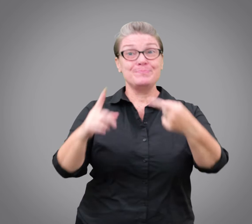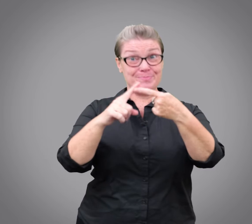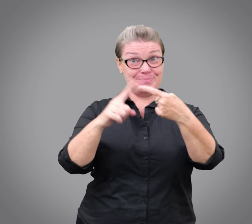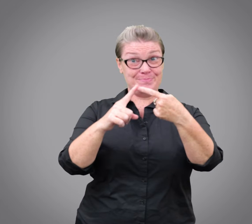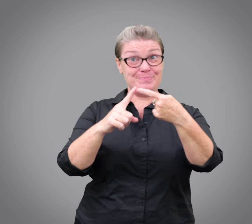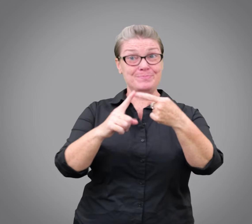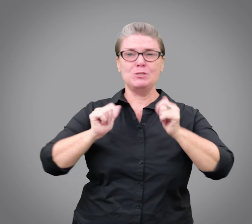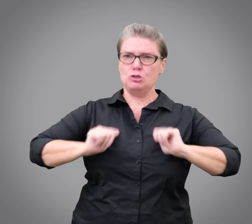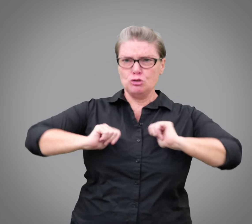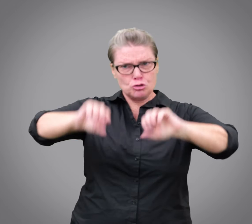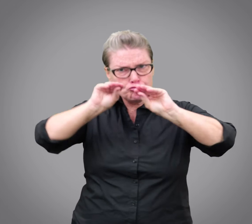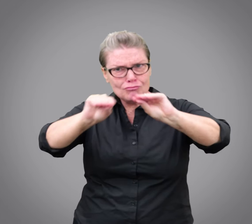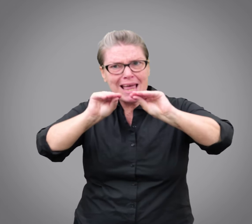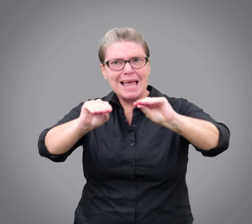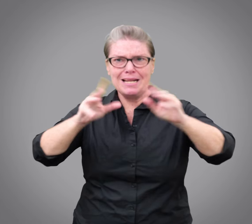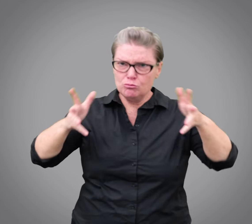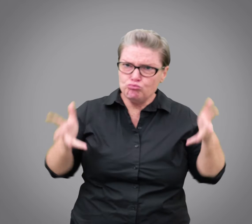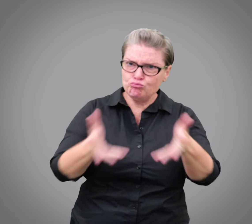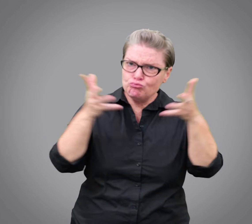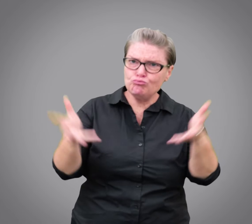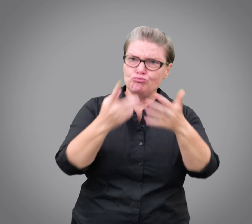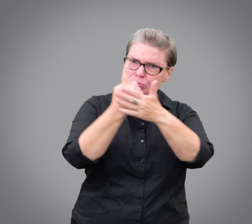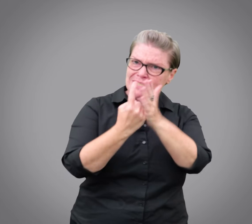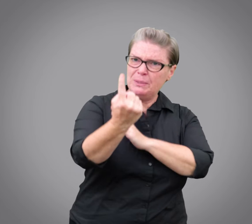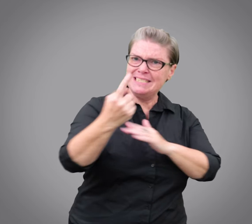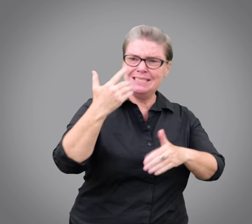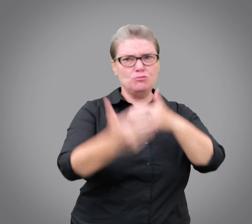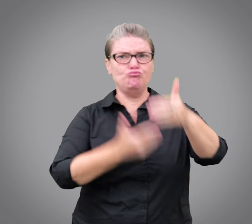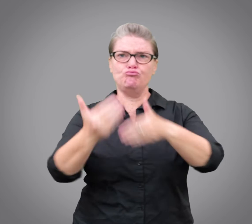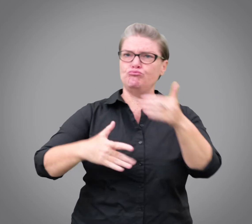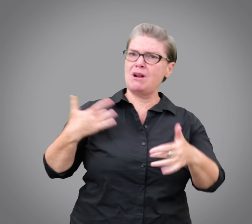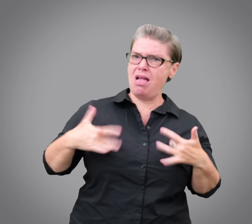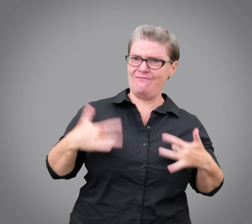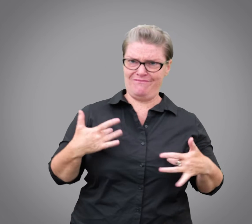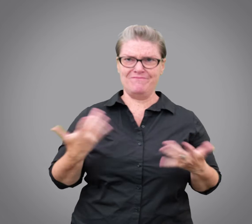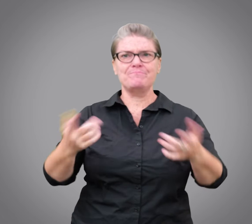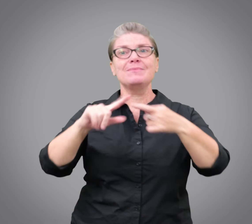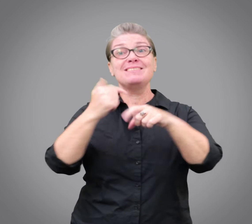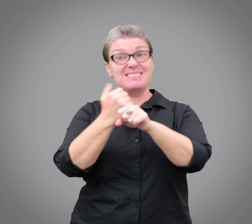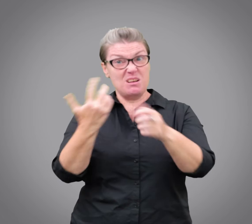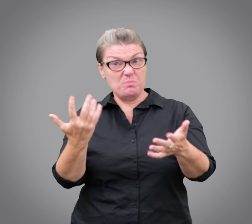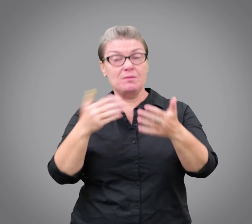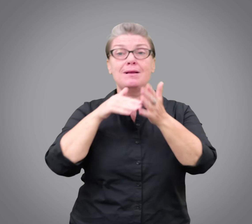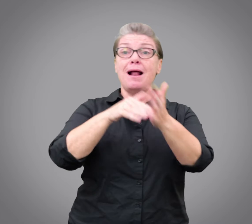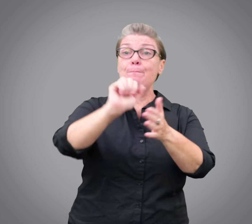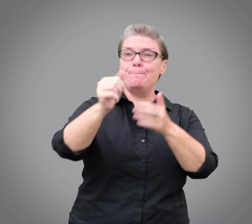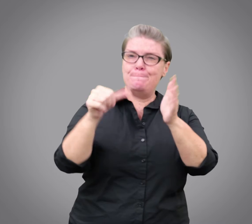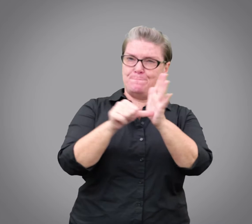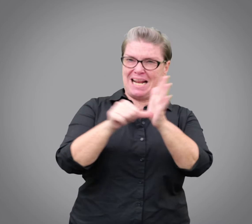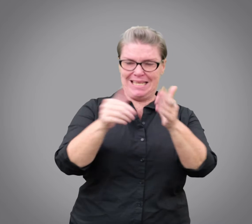One, they can teach independent living skills, for example, managing your finances